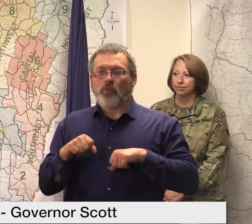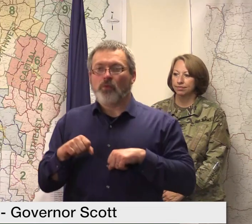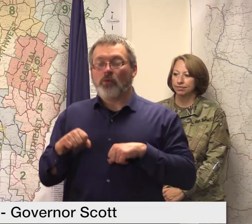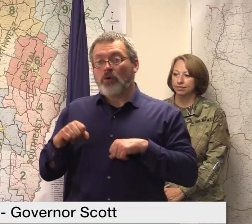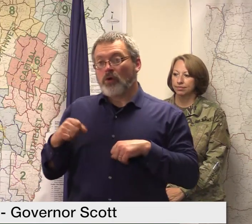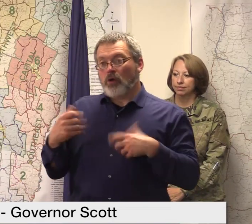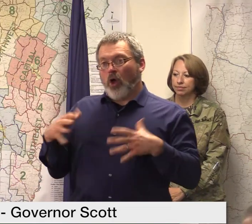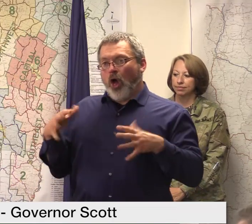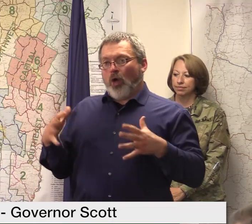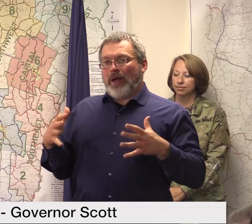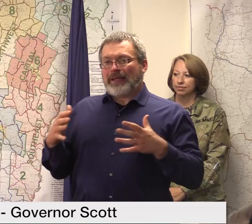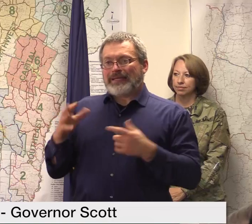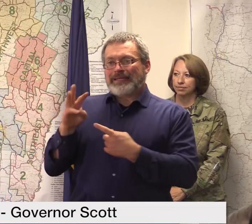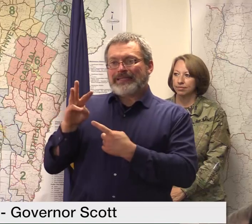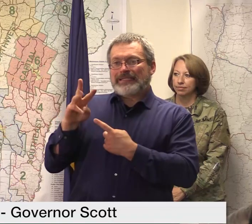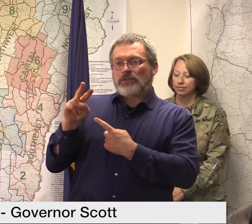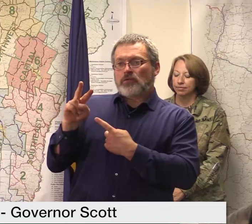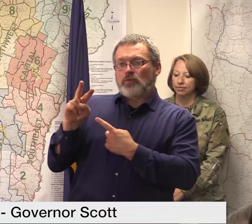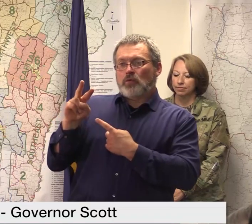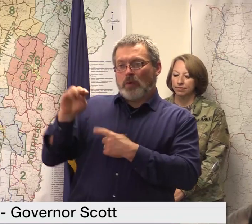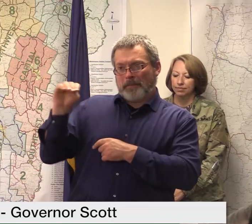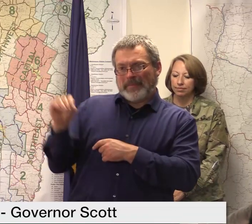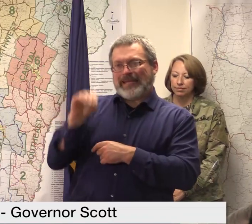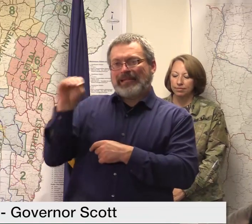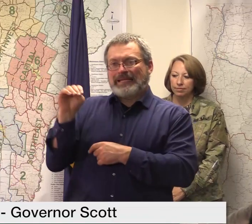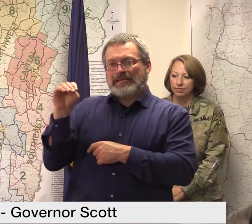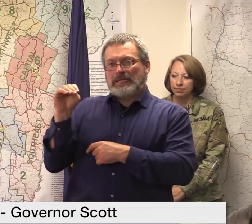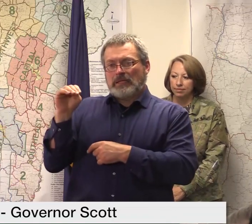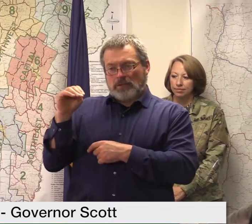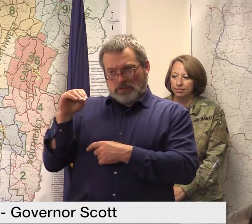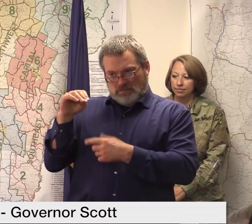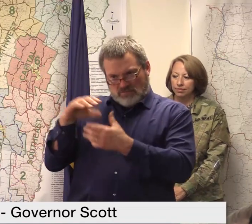million dollars in damage and recovery effort